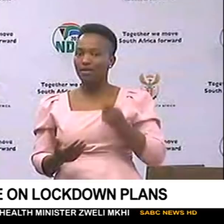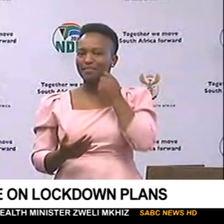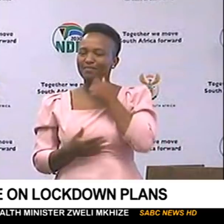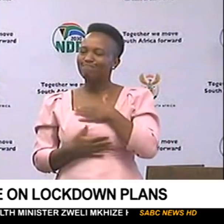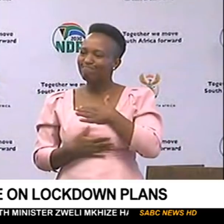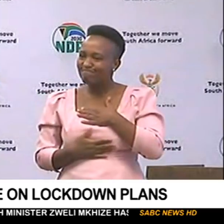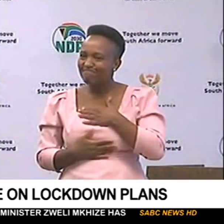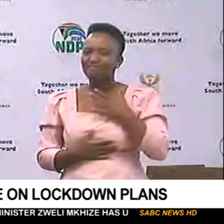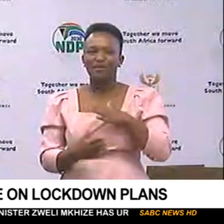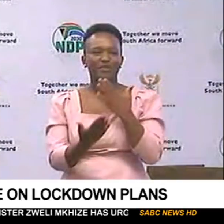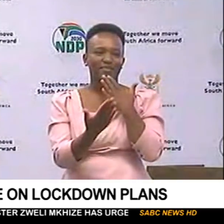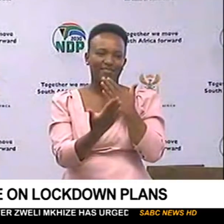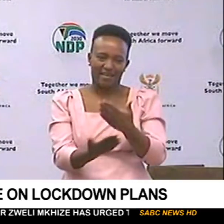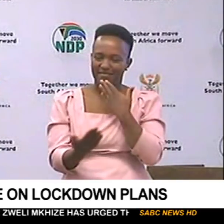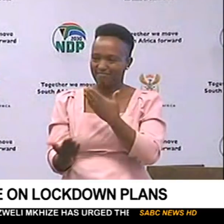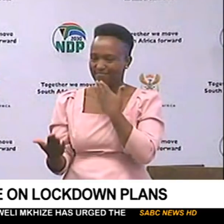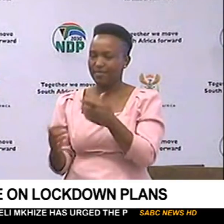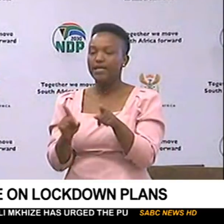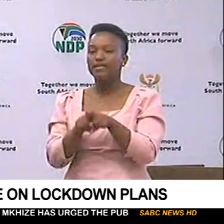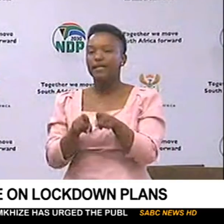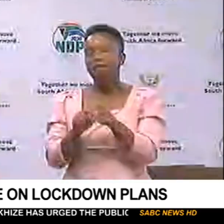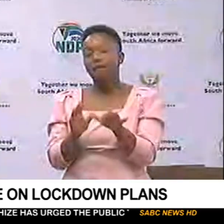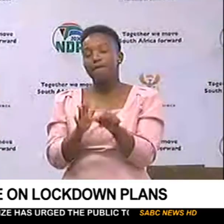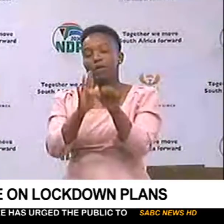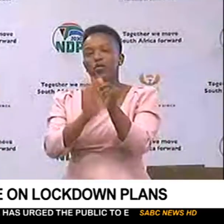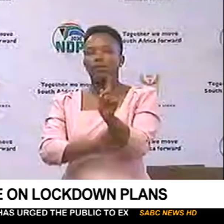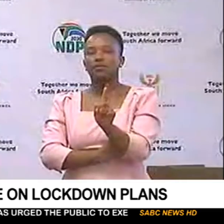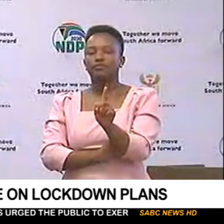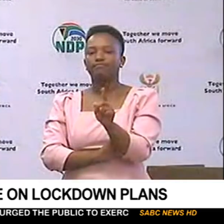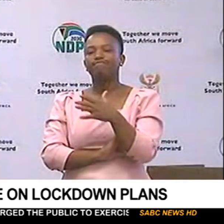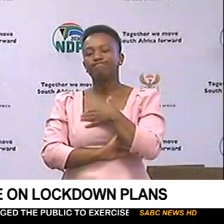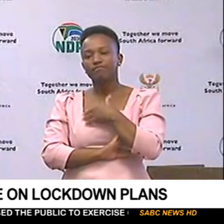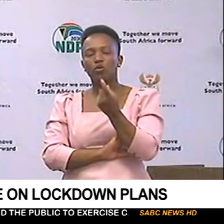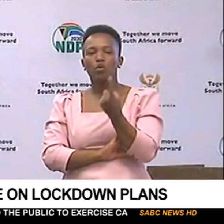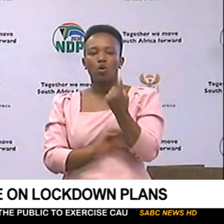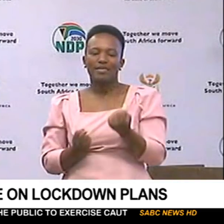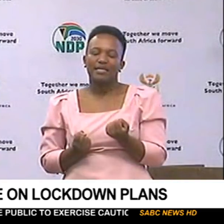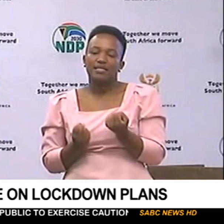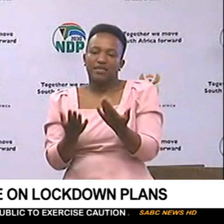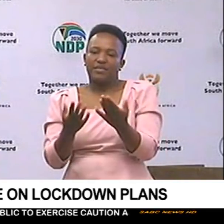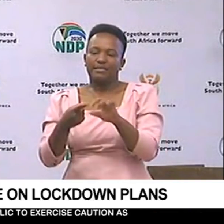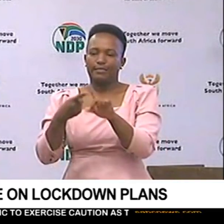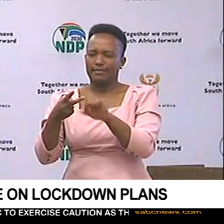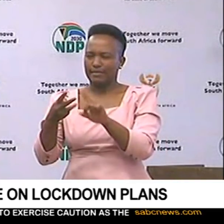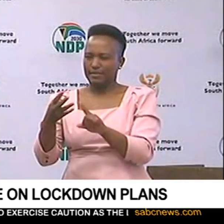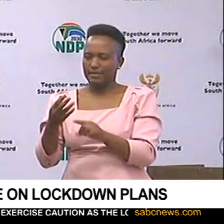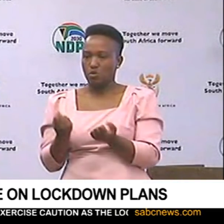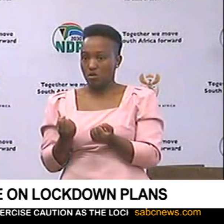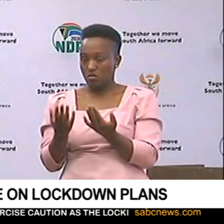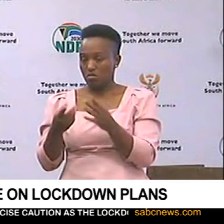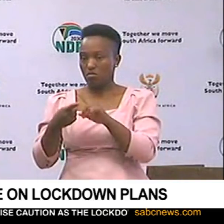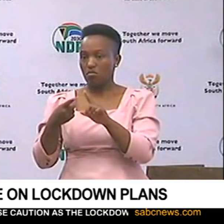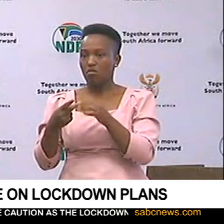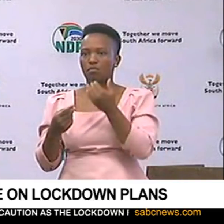want to thank you. But most importantly, I want to say we've called for these services that are being offered here